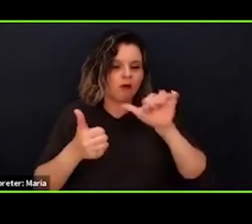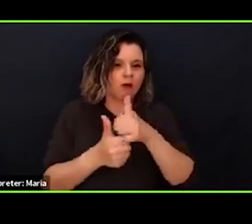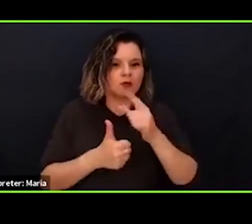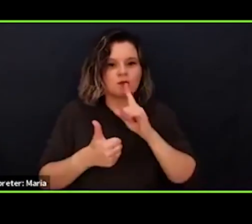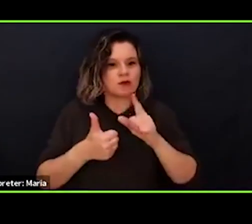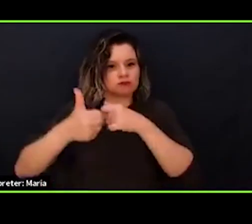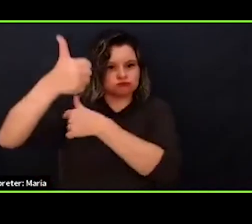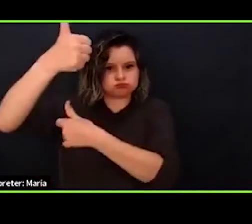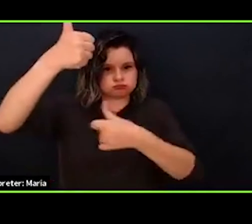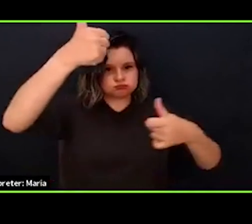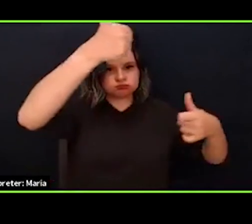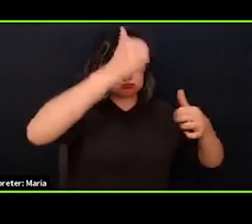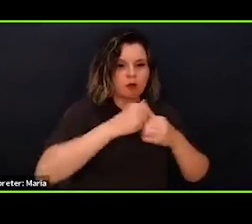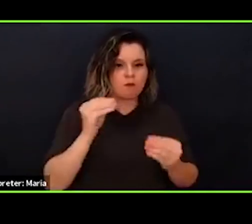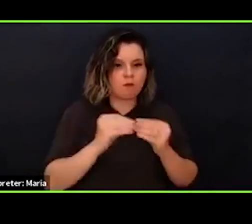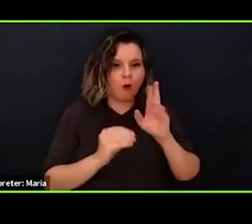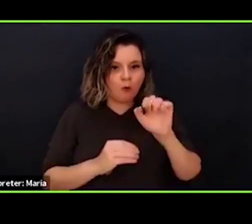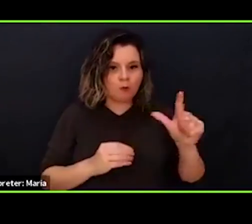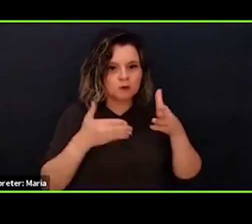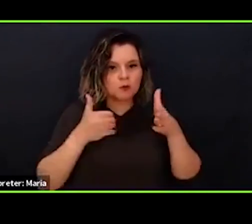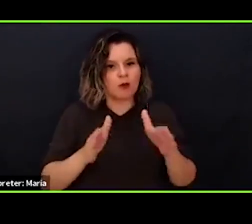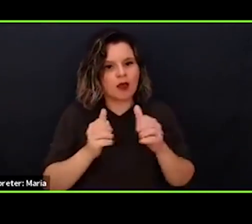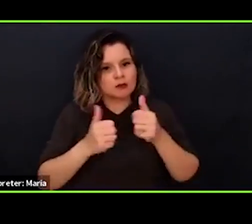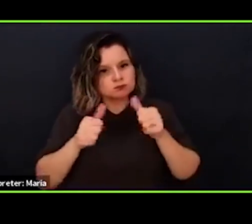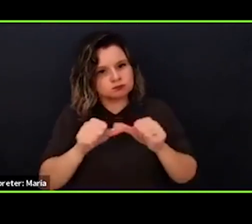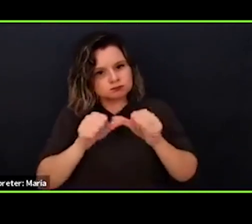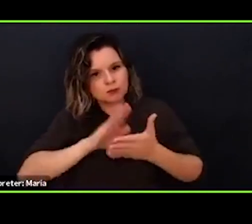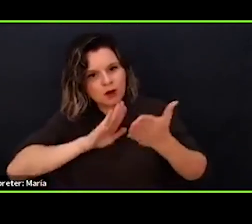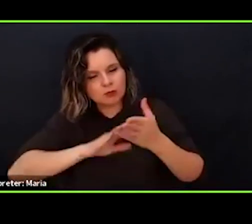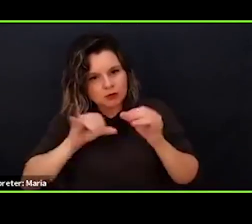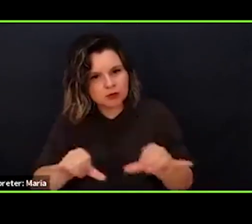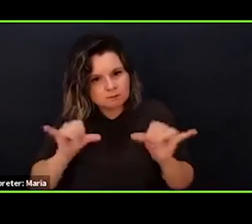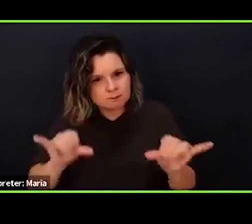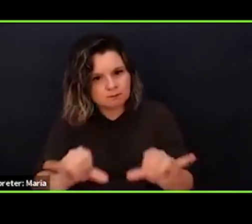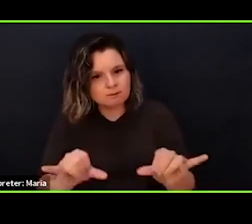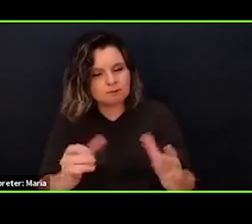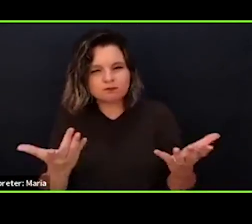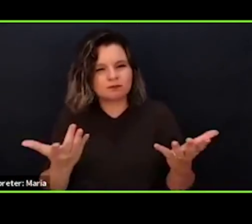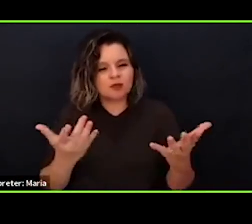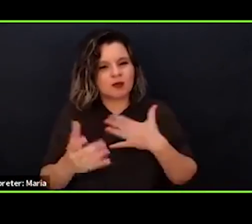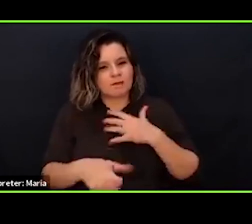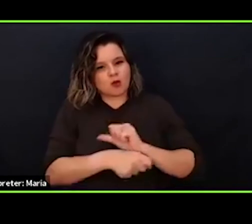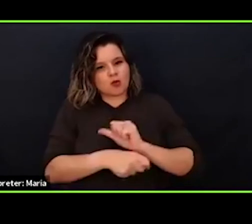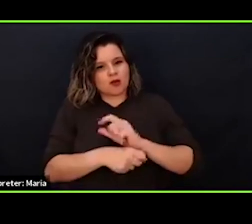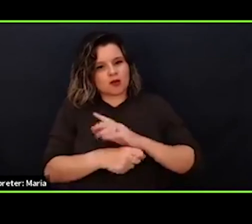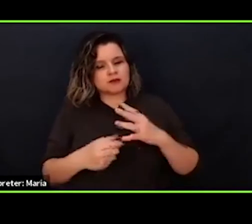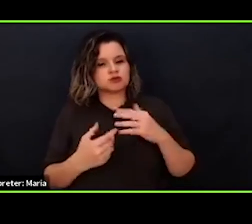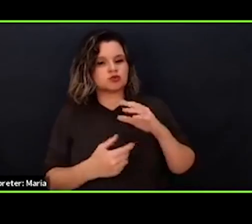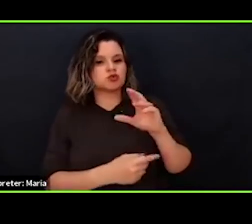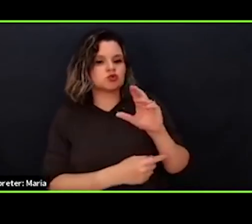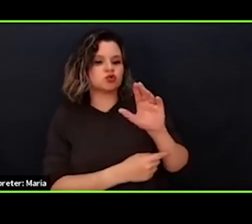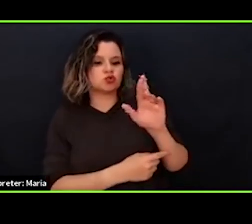specifically racialized ways continue to operate the way they do? So my work in restorative justice